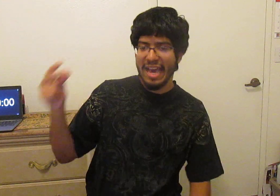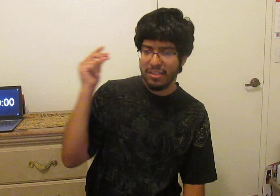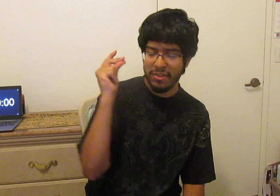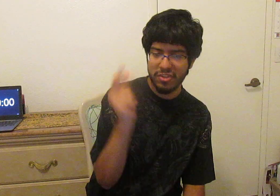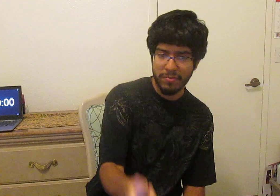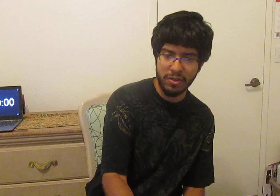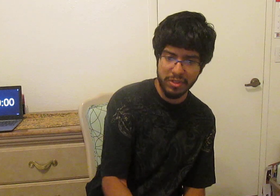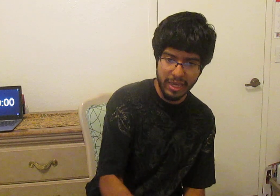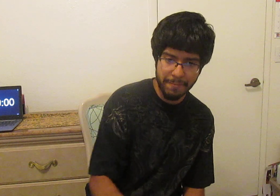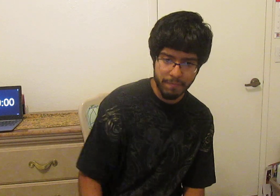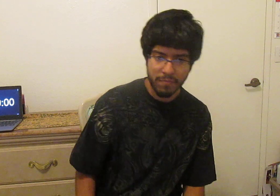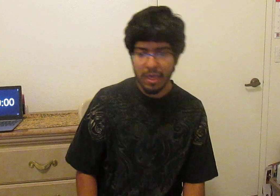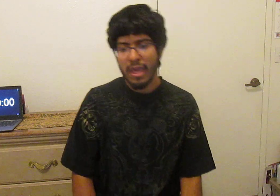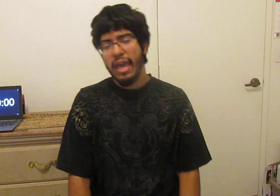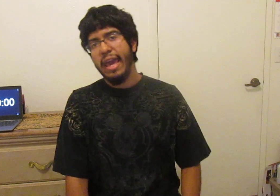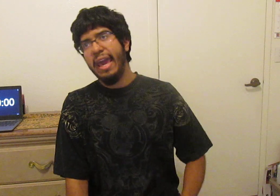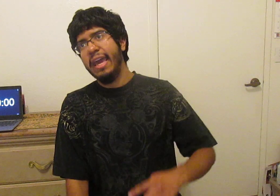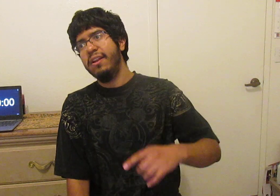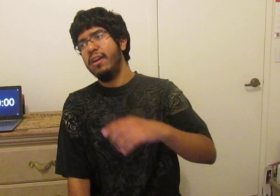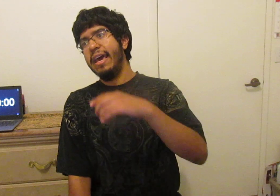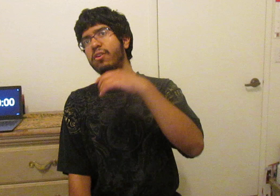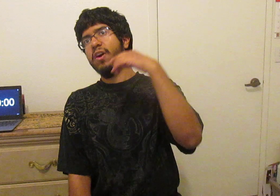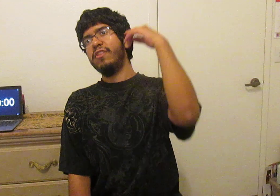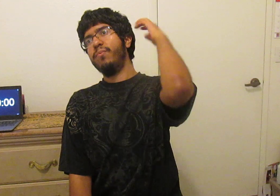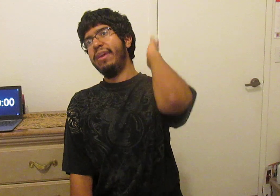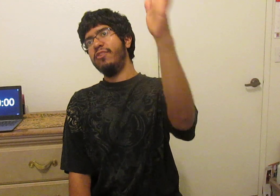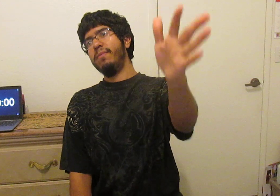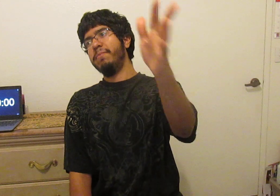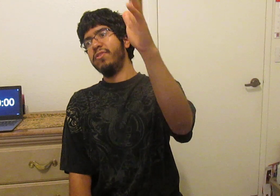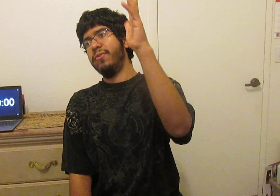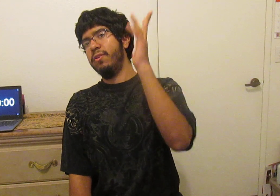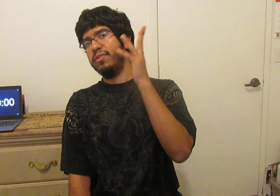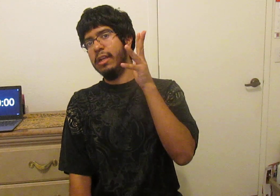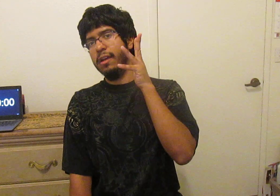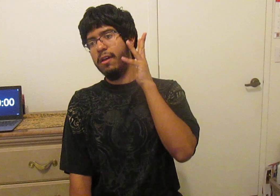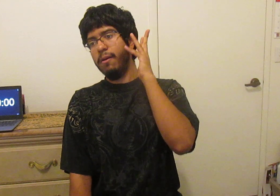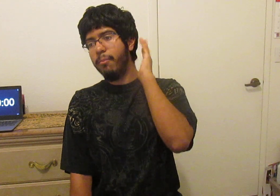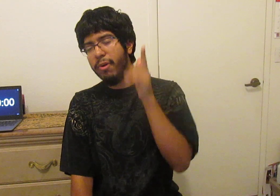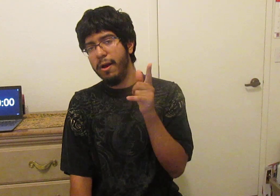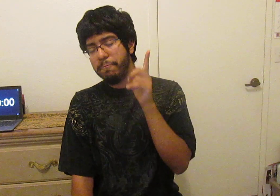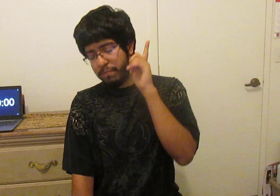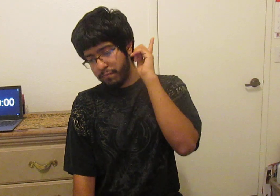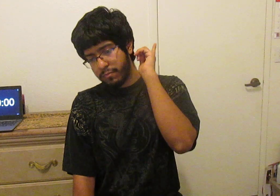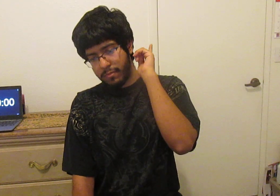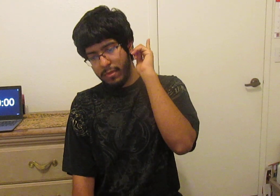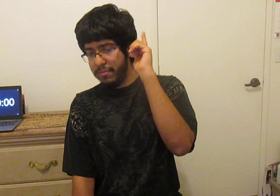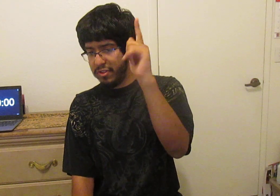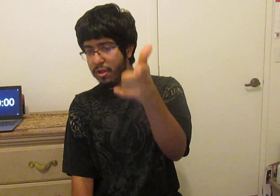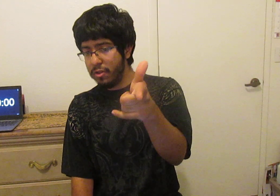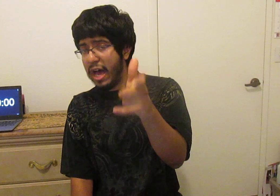hasn't been subtitled yet and aggro novice from bang dream episode 13 but then y'all know I